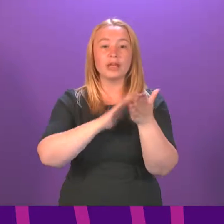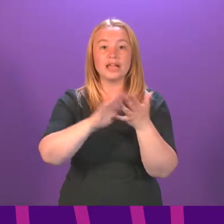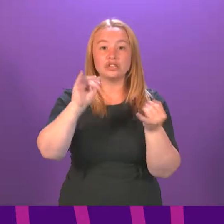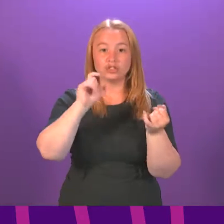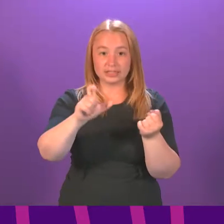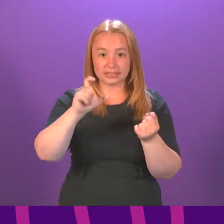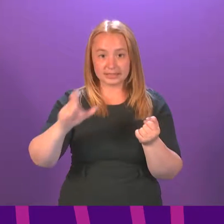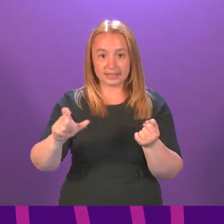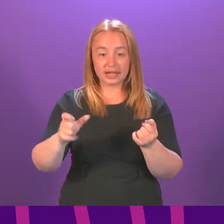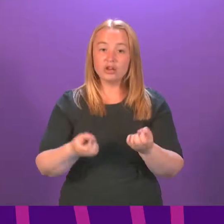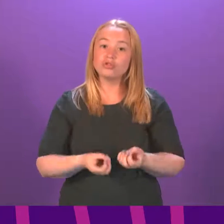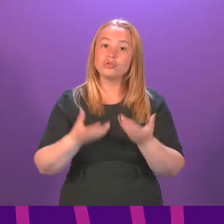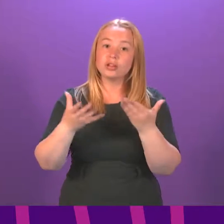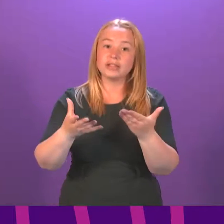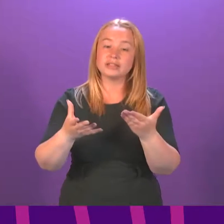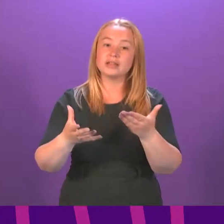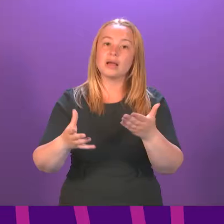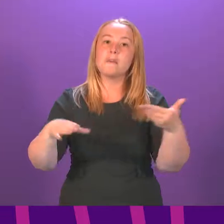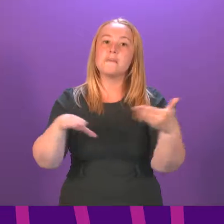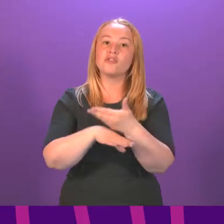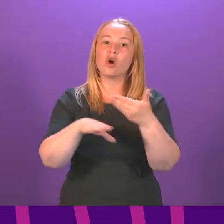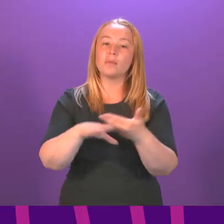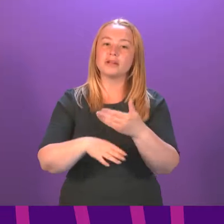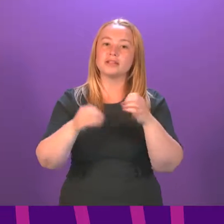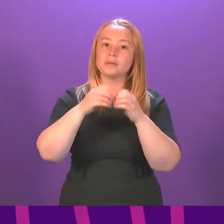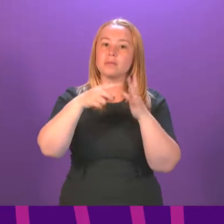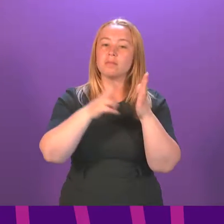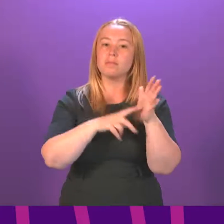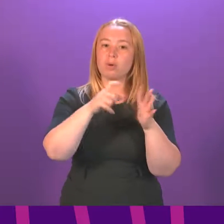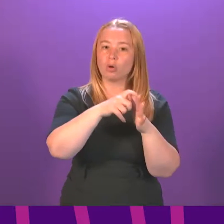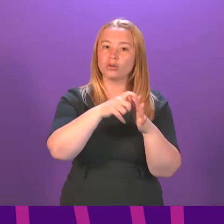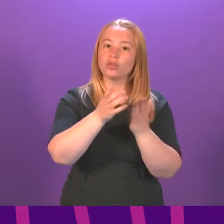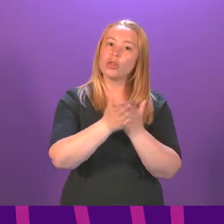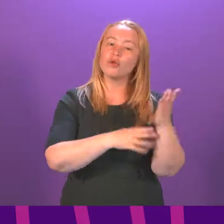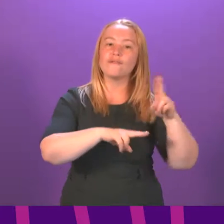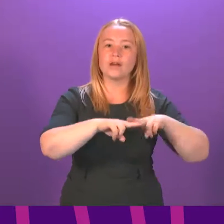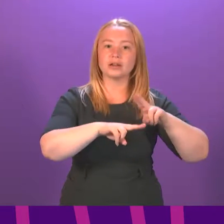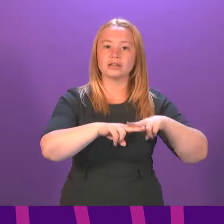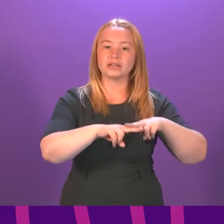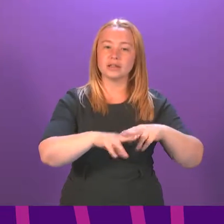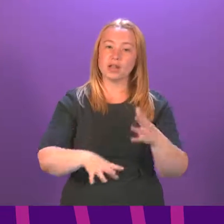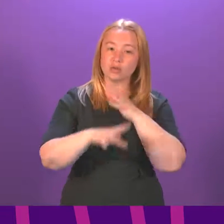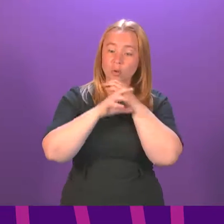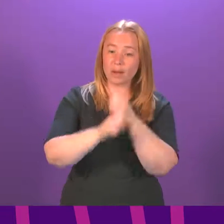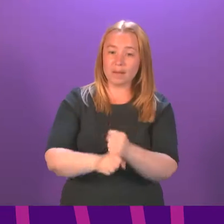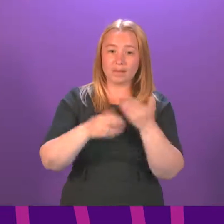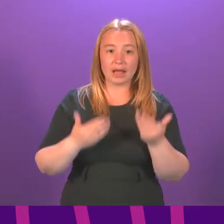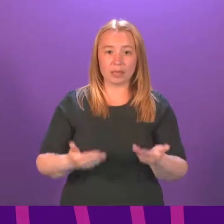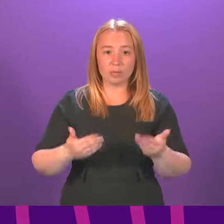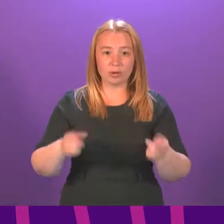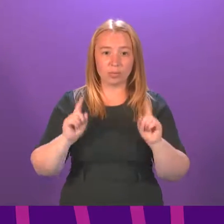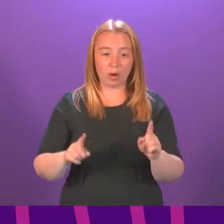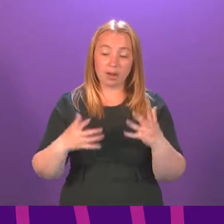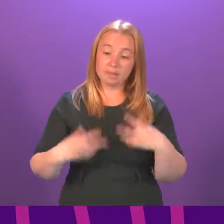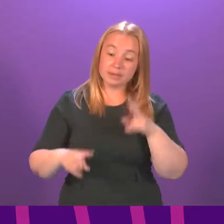to release them from a performance bond that they had provided for Ferguson's. The commitment right now, having seen the parliamentary inquiry